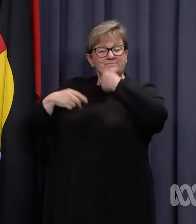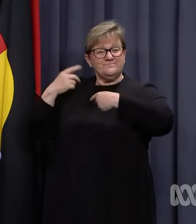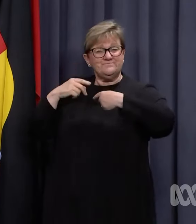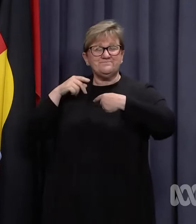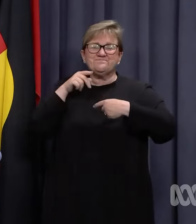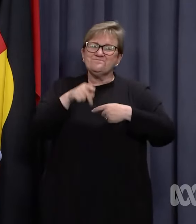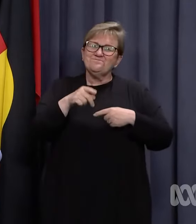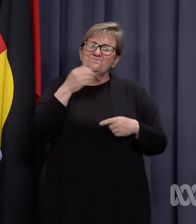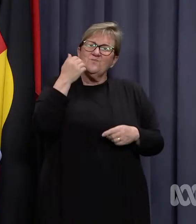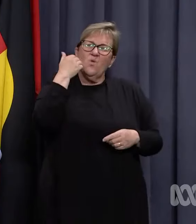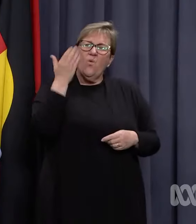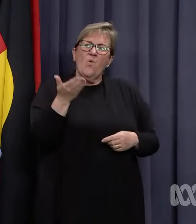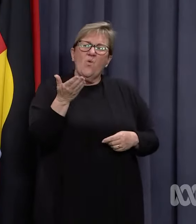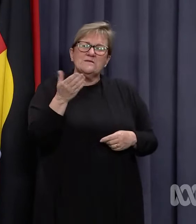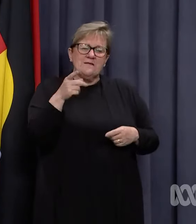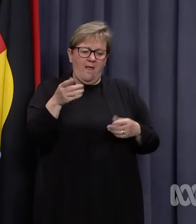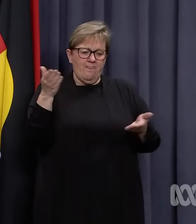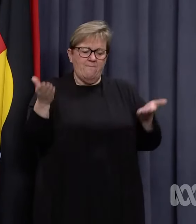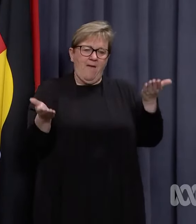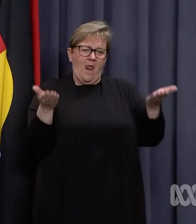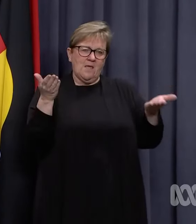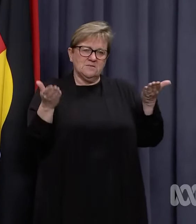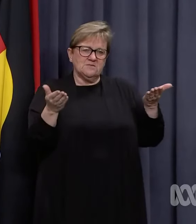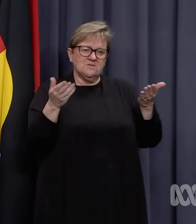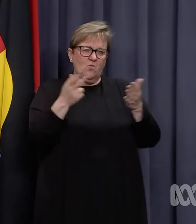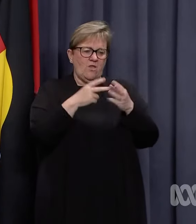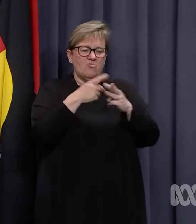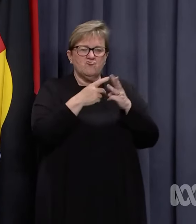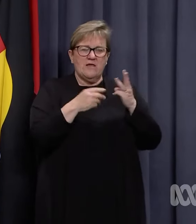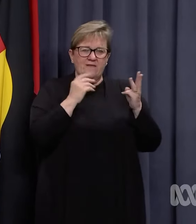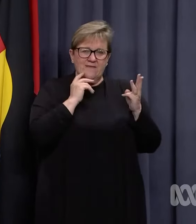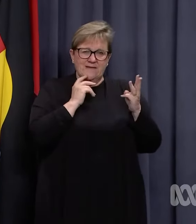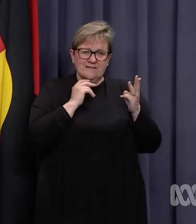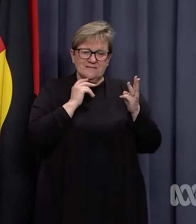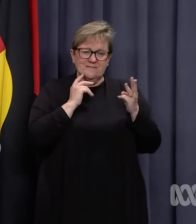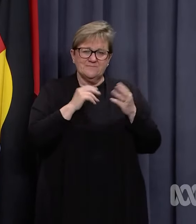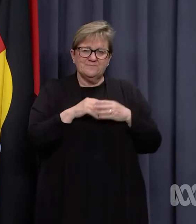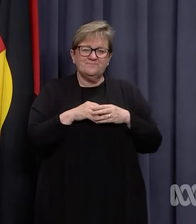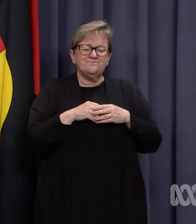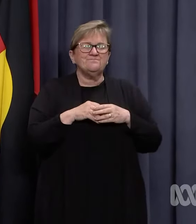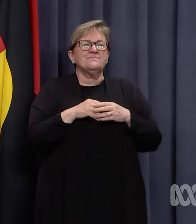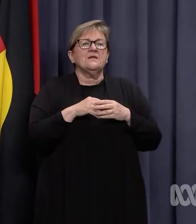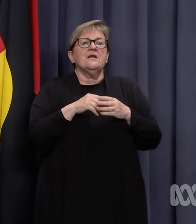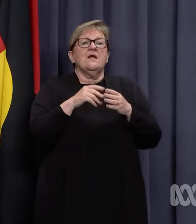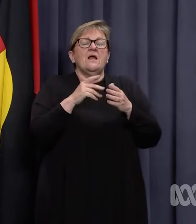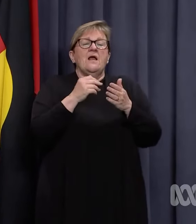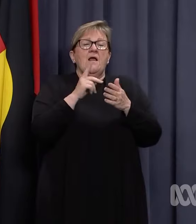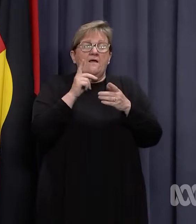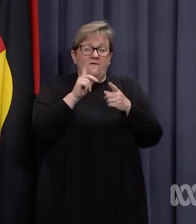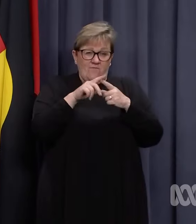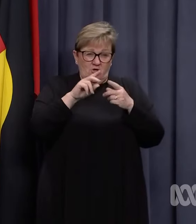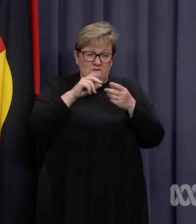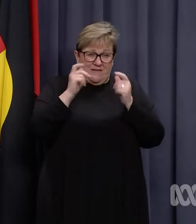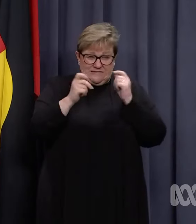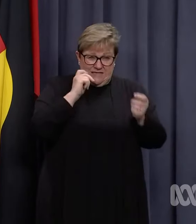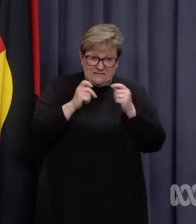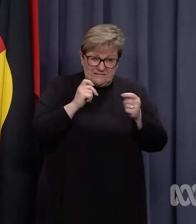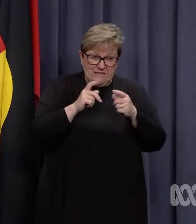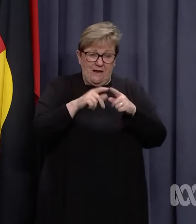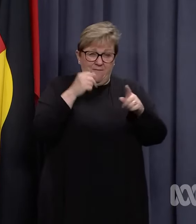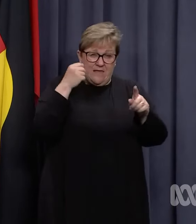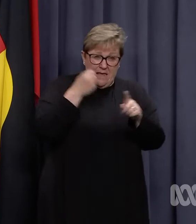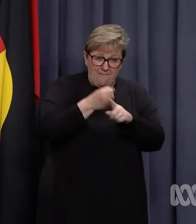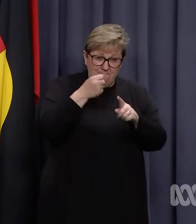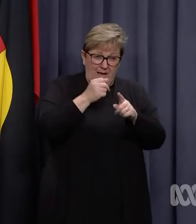always about that balance between three things. The clinical status, the epidemiology, and the